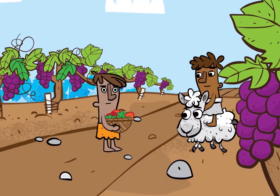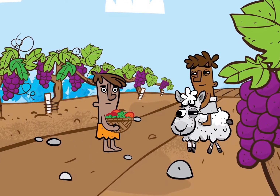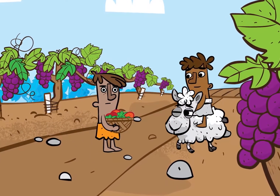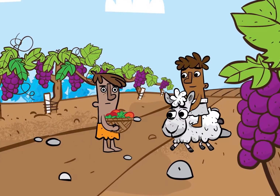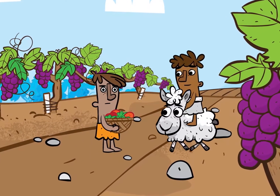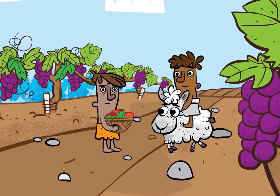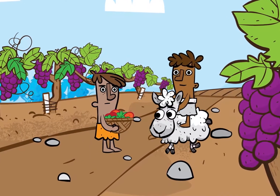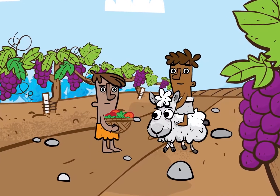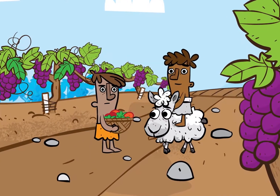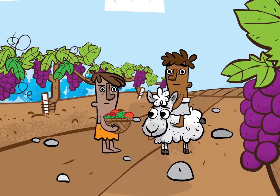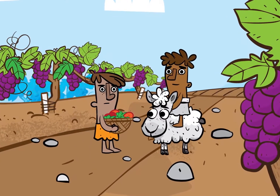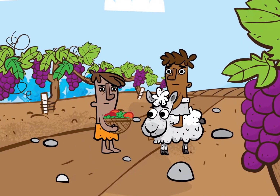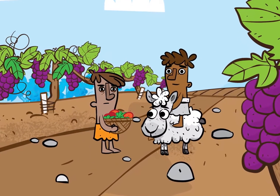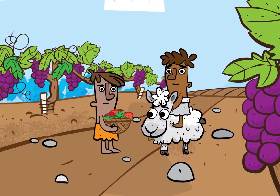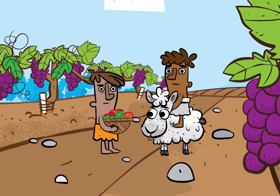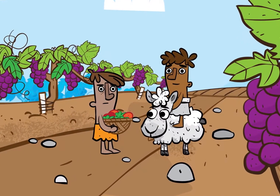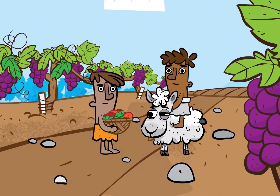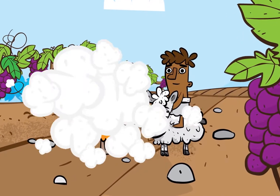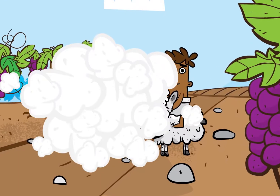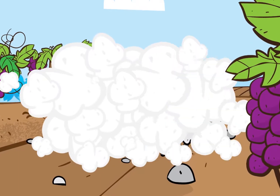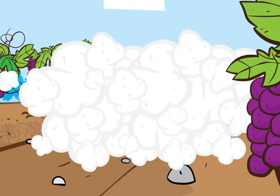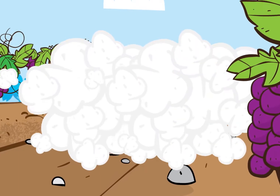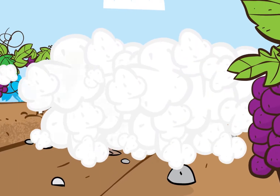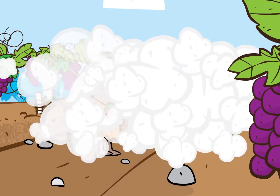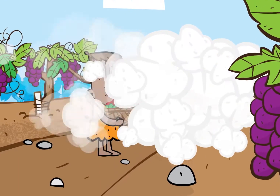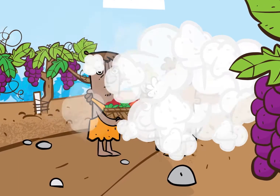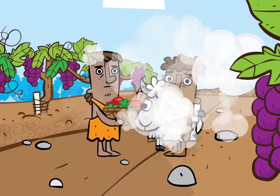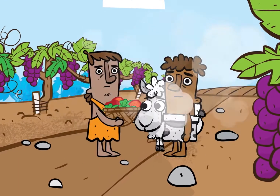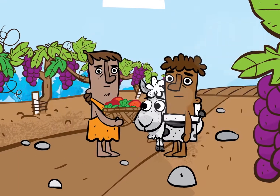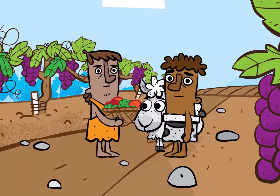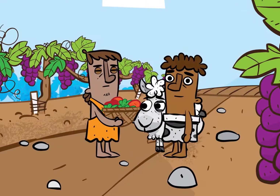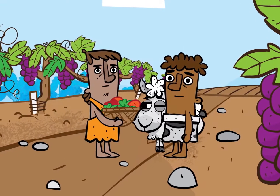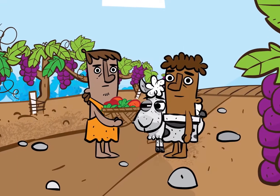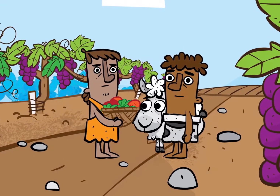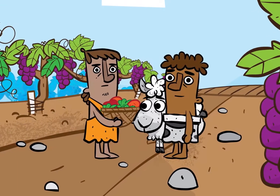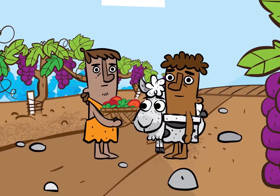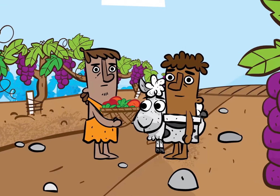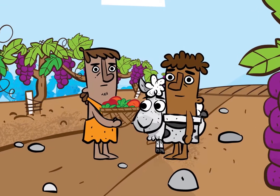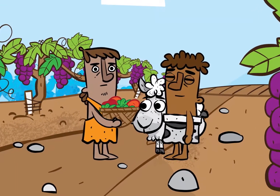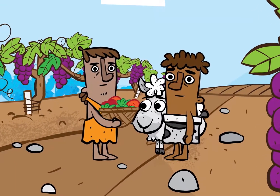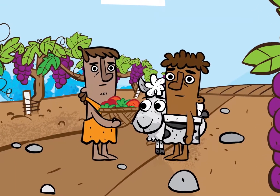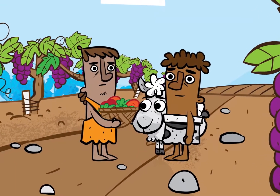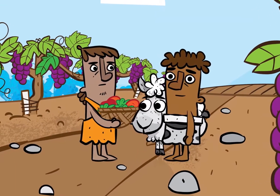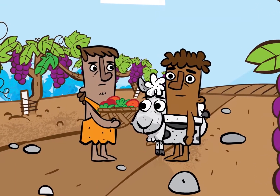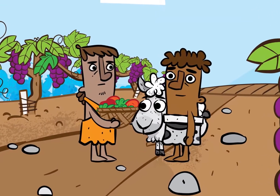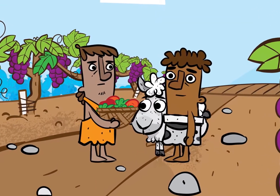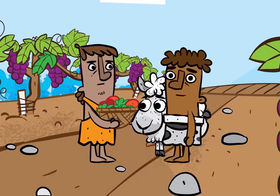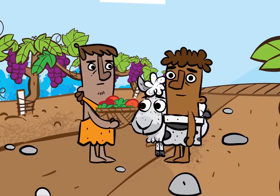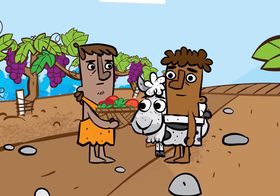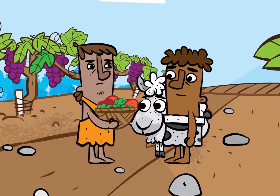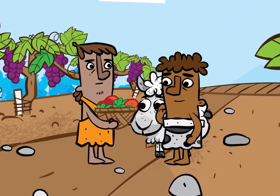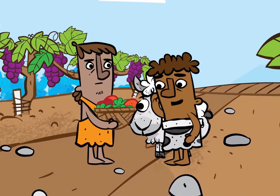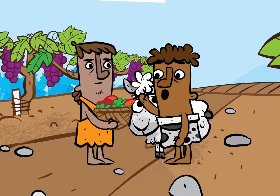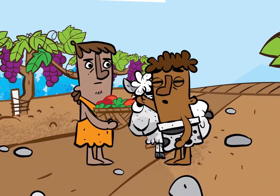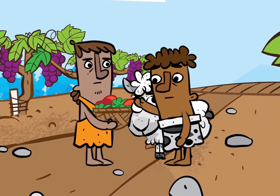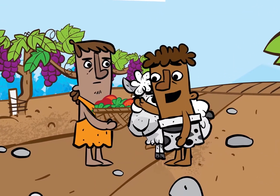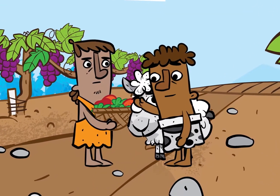second son was abel when cain and abel grew up abel became a shepherd come on sheep